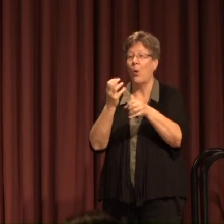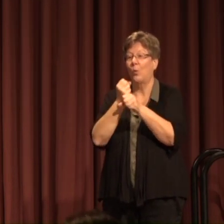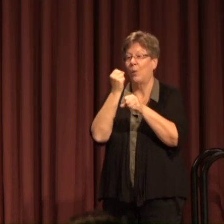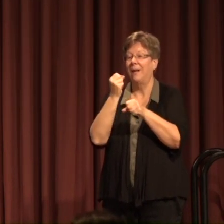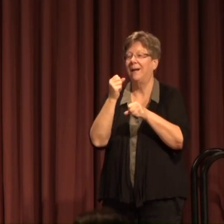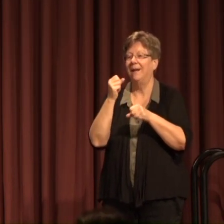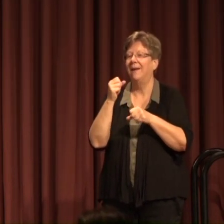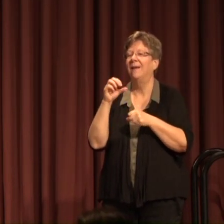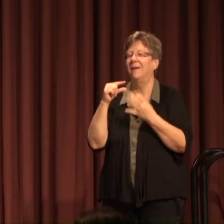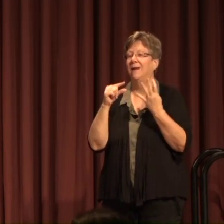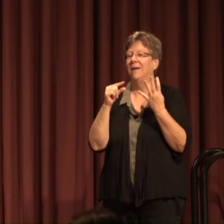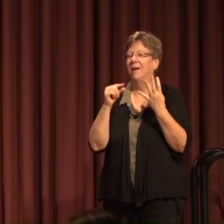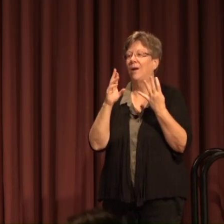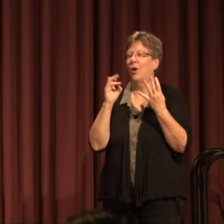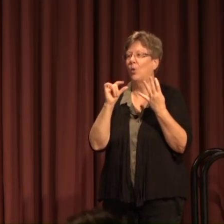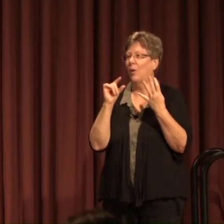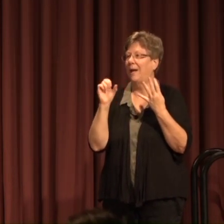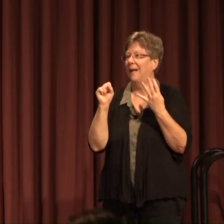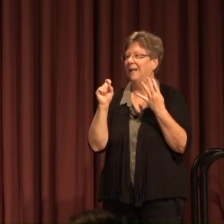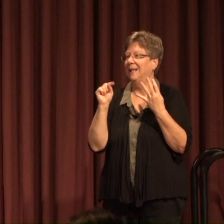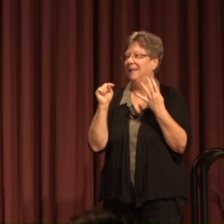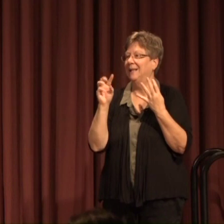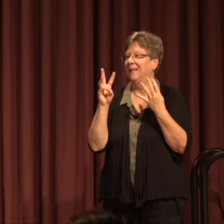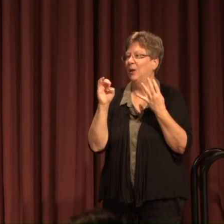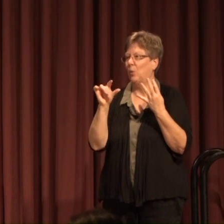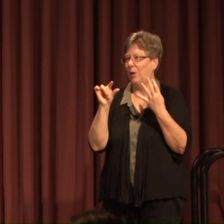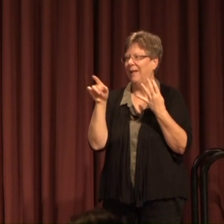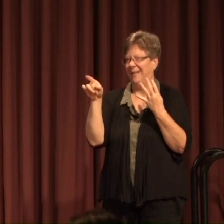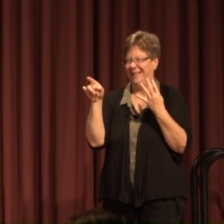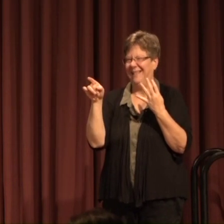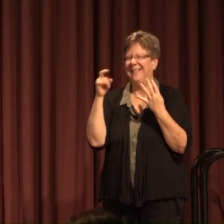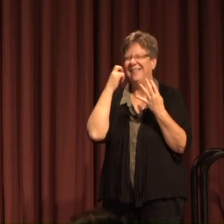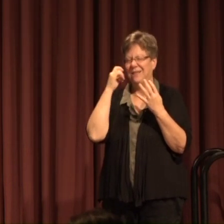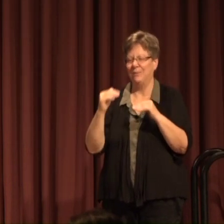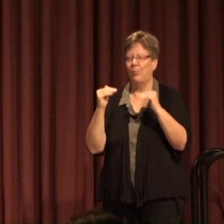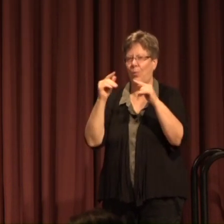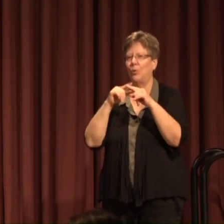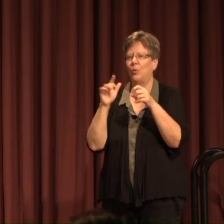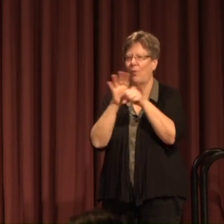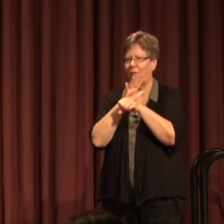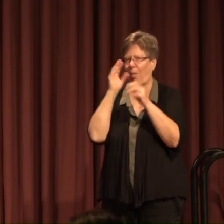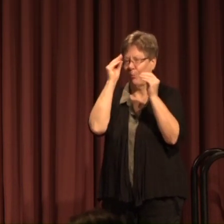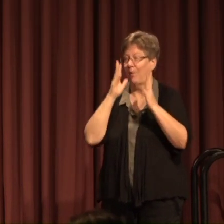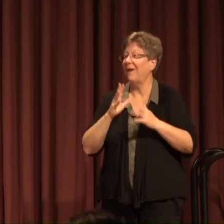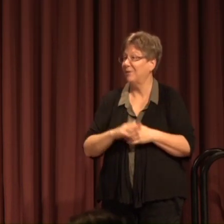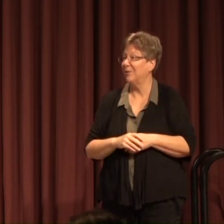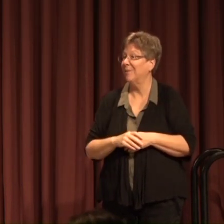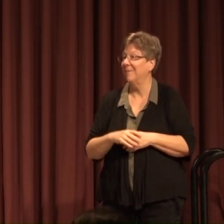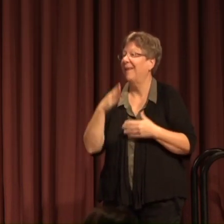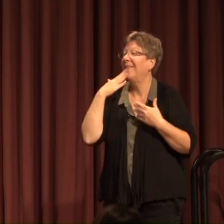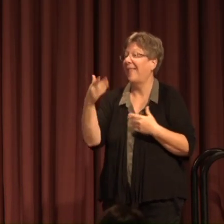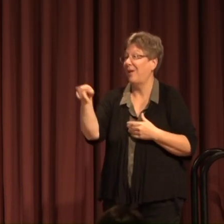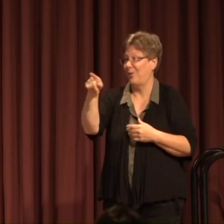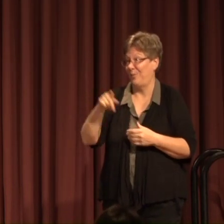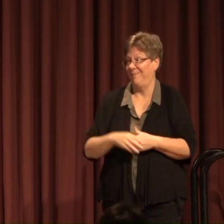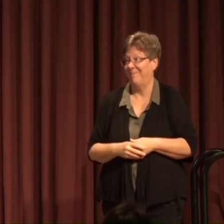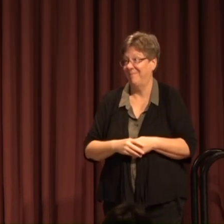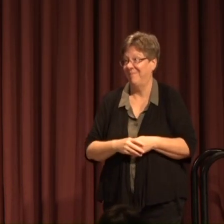Greg Twig Greg has just been promoted to full professor thank you